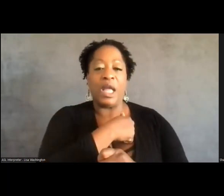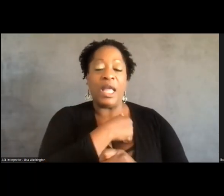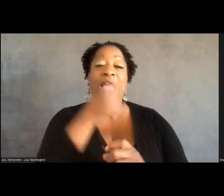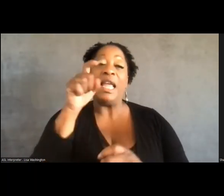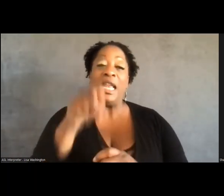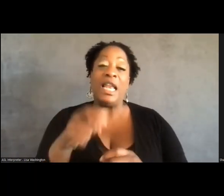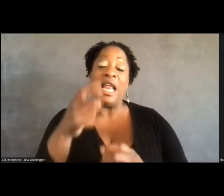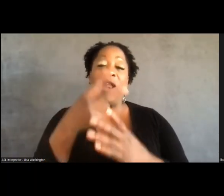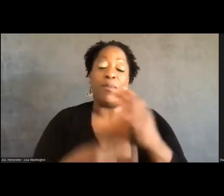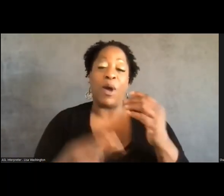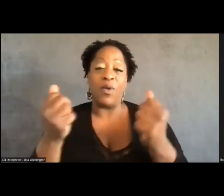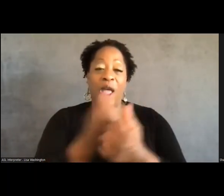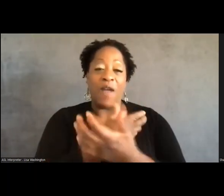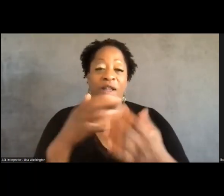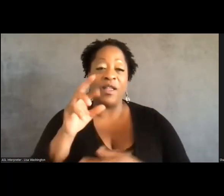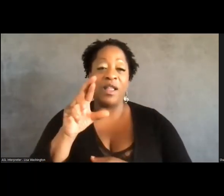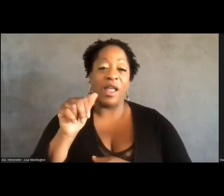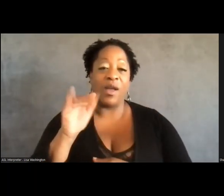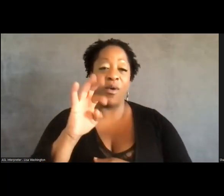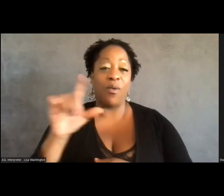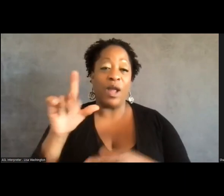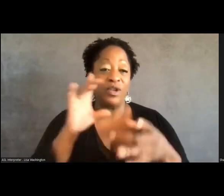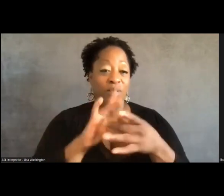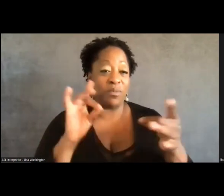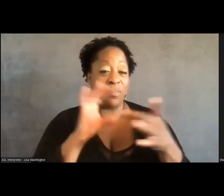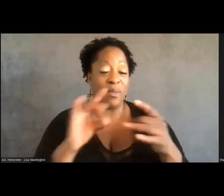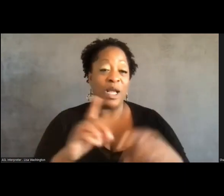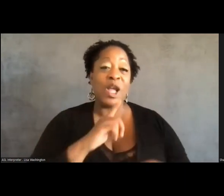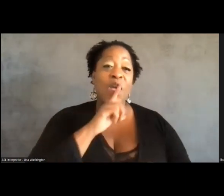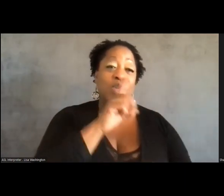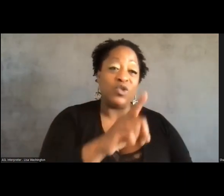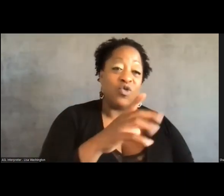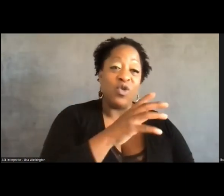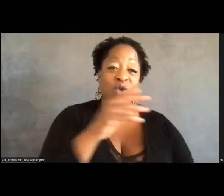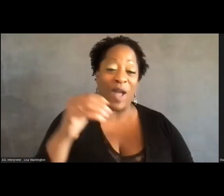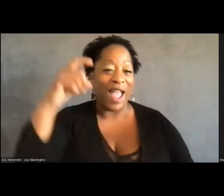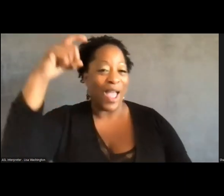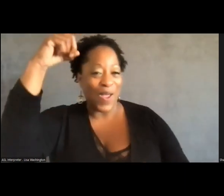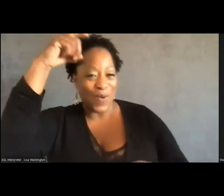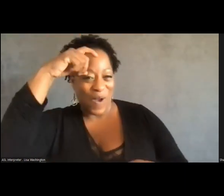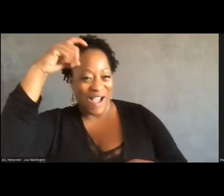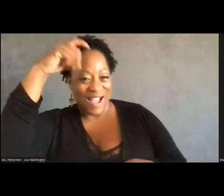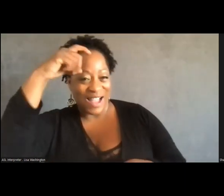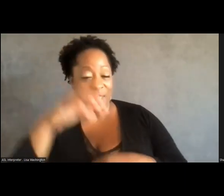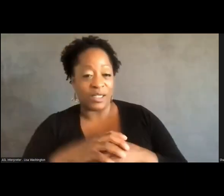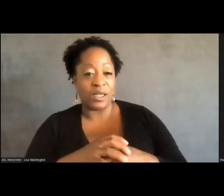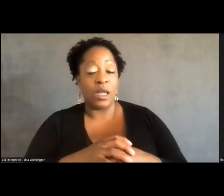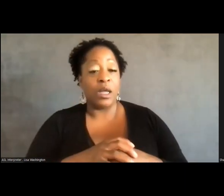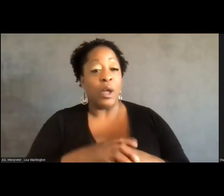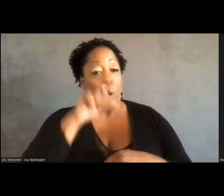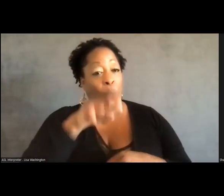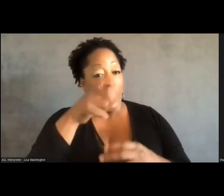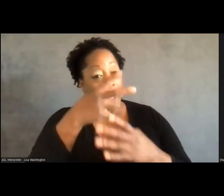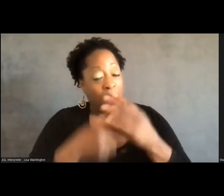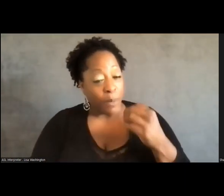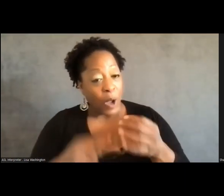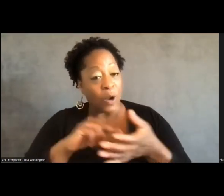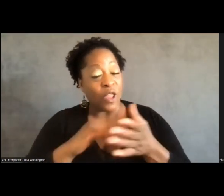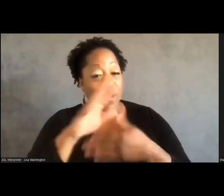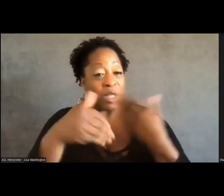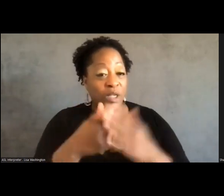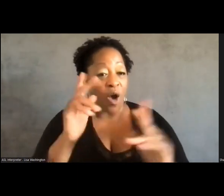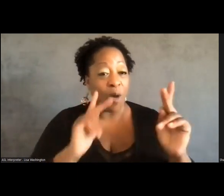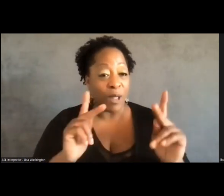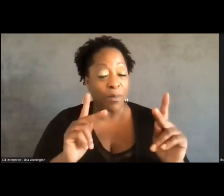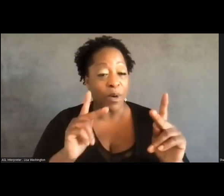Everything Rachel said is so true and wise. And also we don't all, just because we need both doesn't mean we all have to do both or that we all have to do both at the